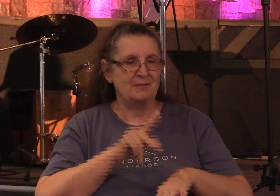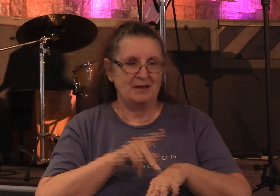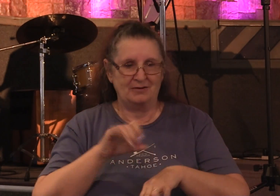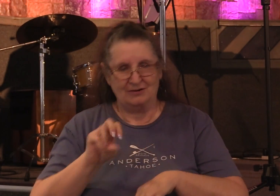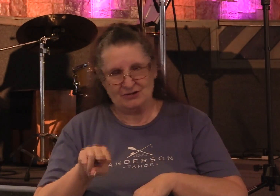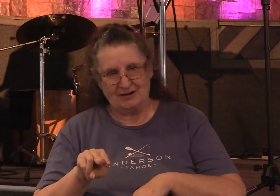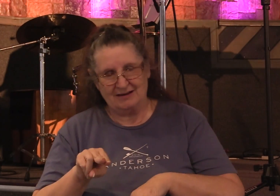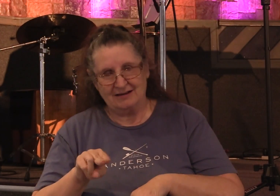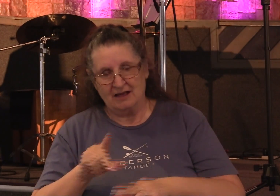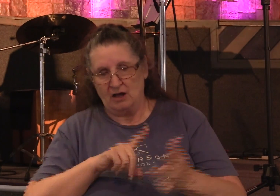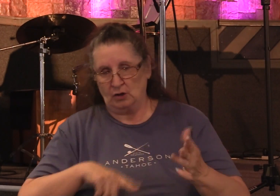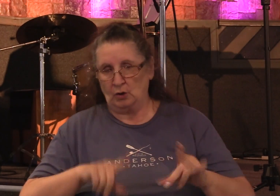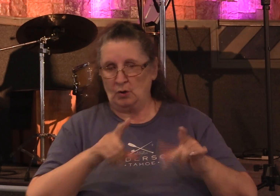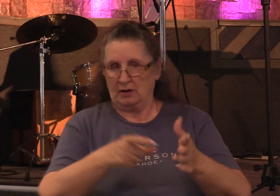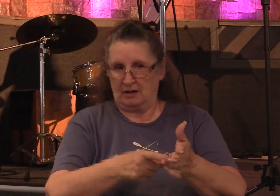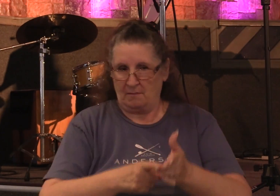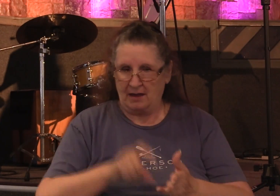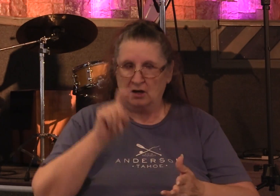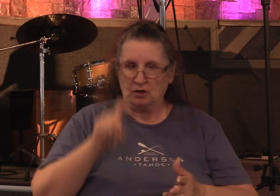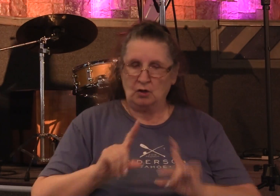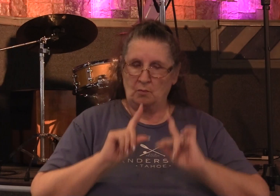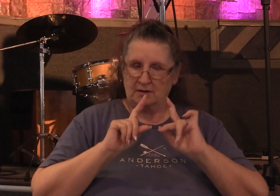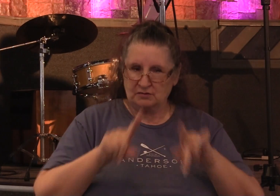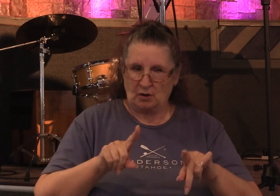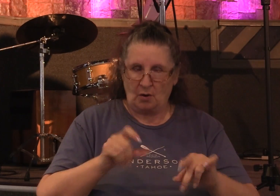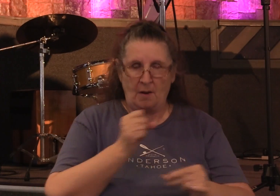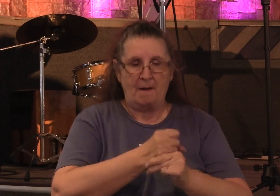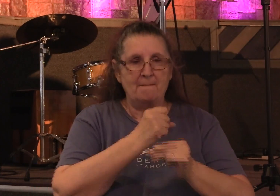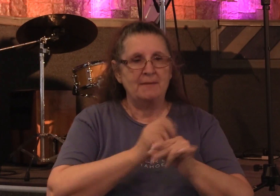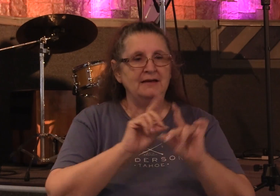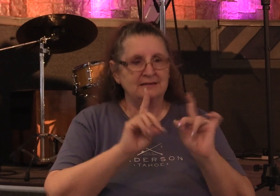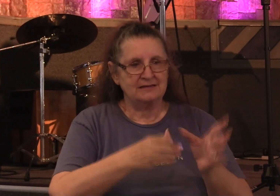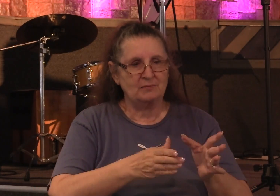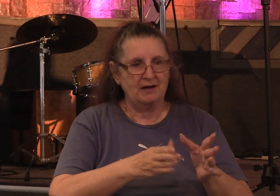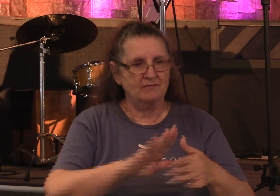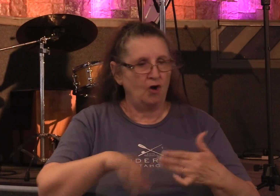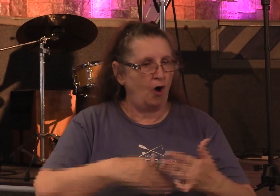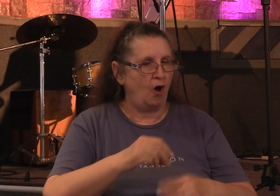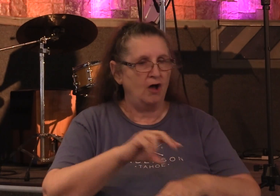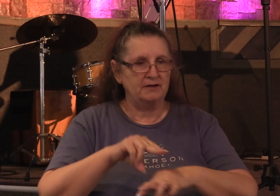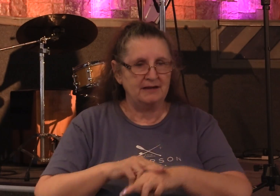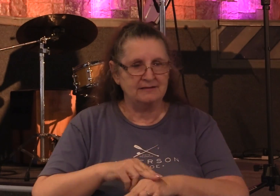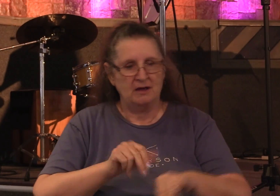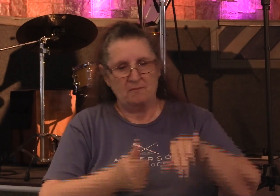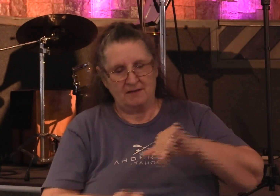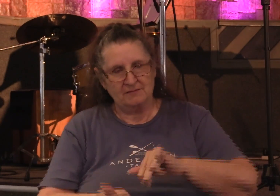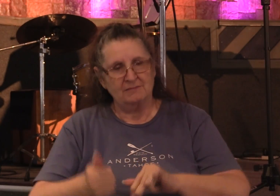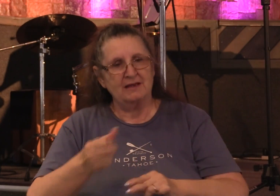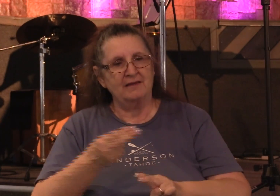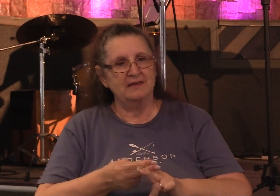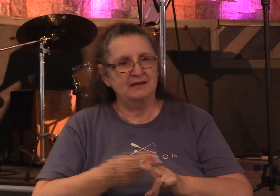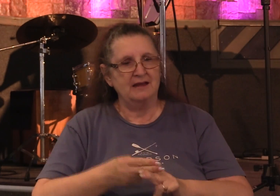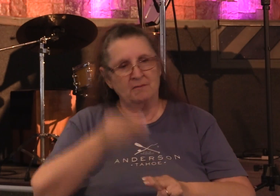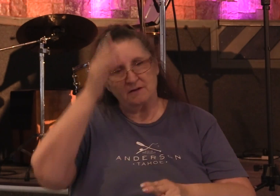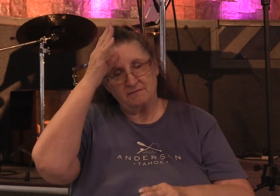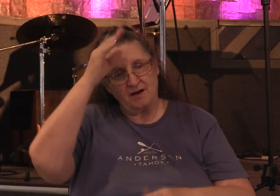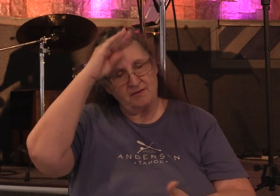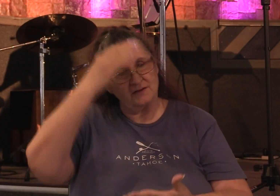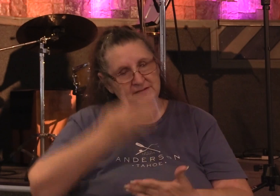had commanded his disciples to go, therefore, and make disciples of all nations, baptizing them in the name of the Father, the Son, and the